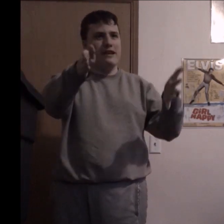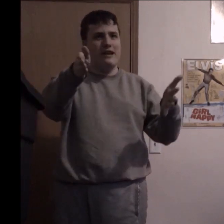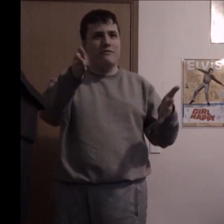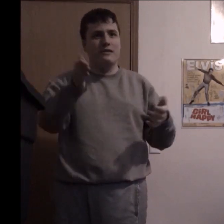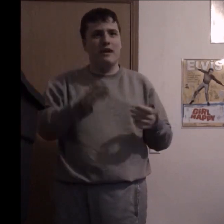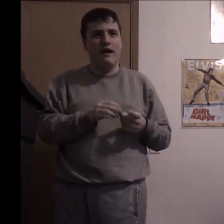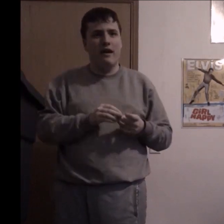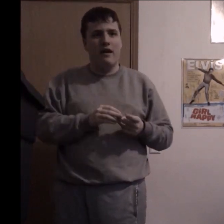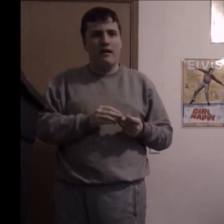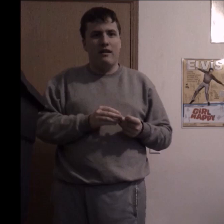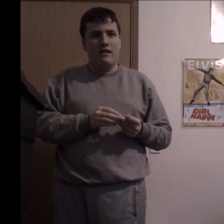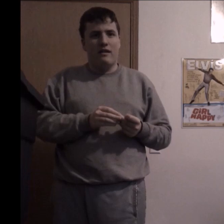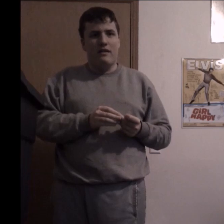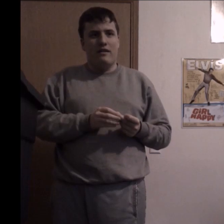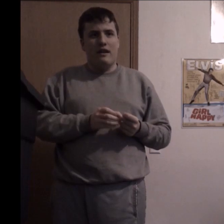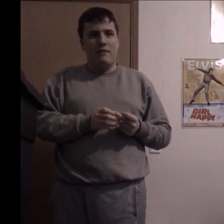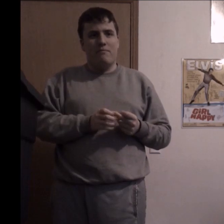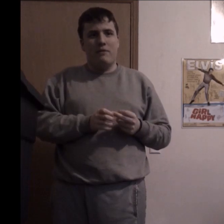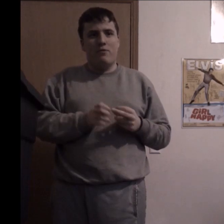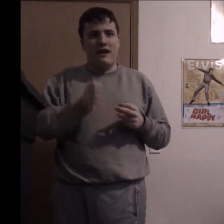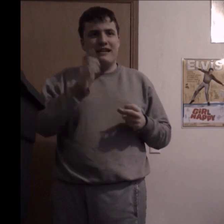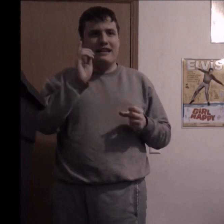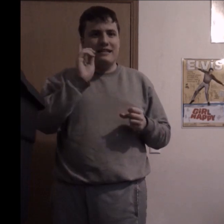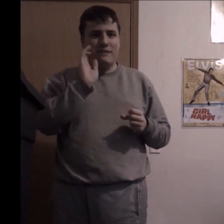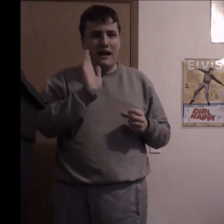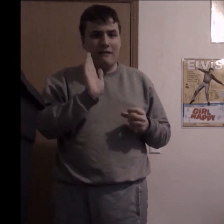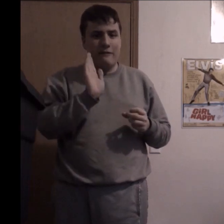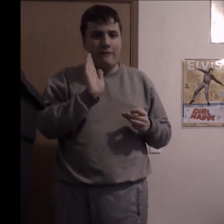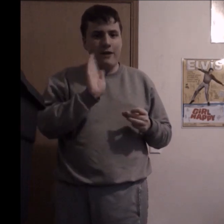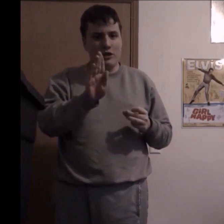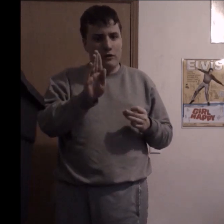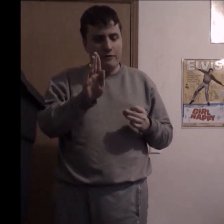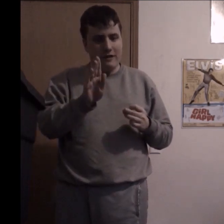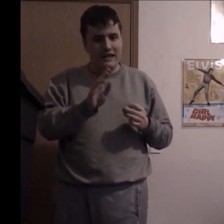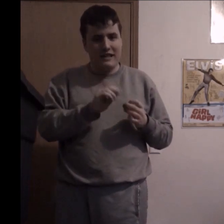videos. But we're going to need some kind of a visual for this.